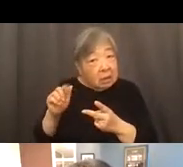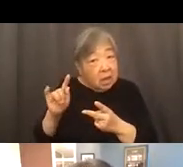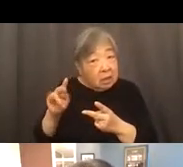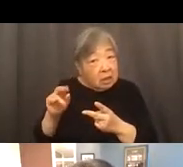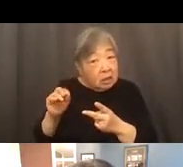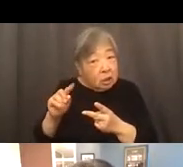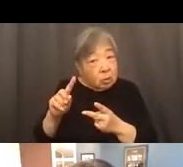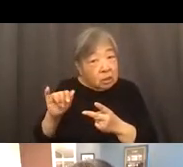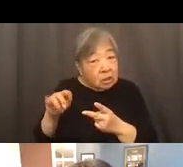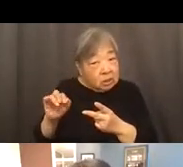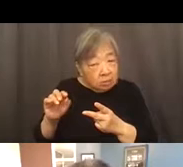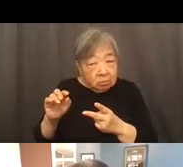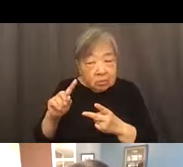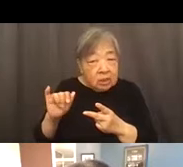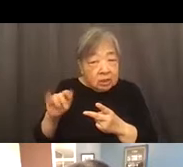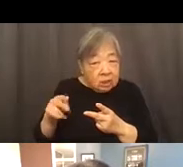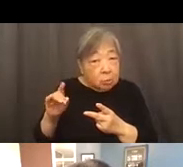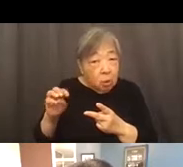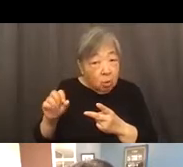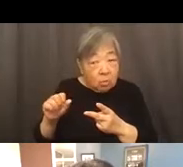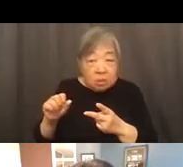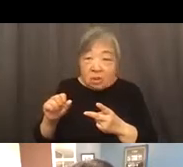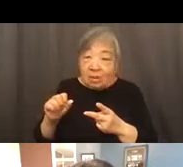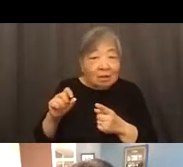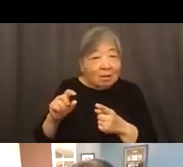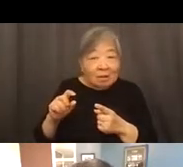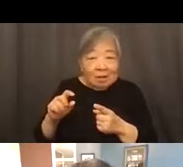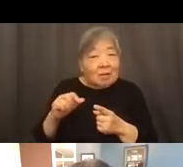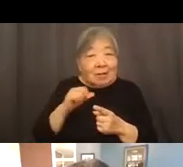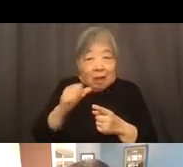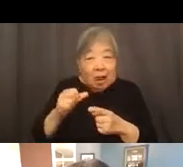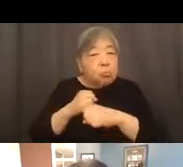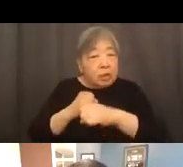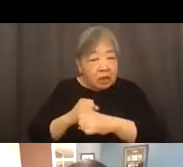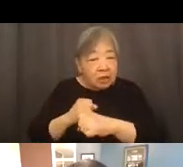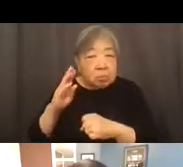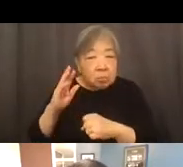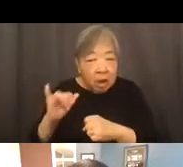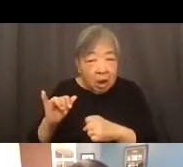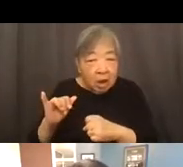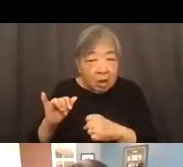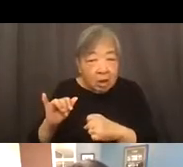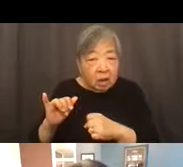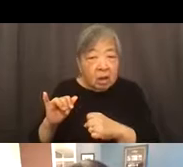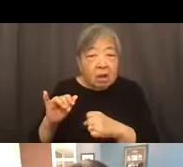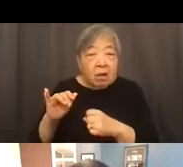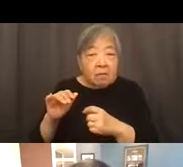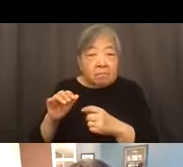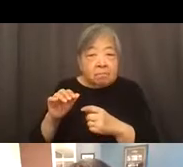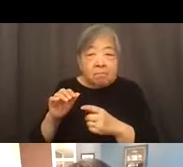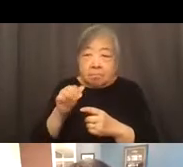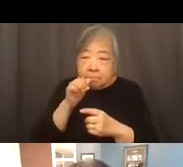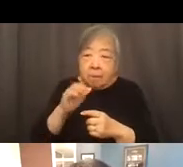disproportionately not protected by forbearance programs